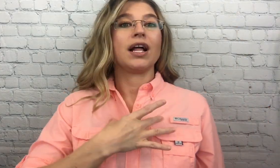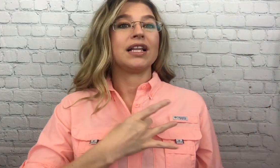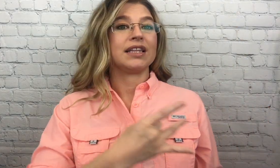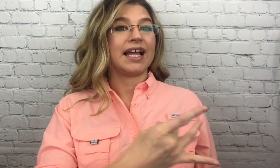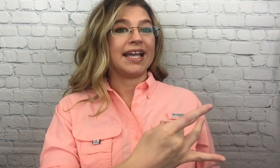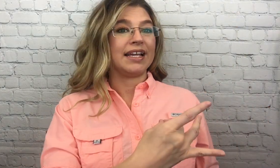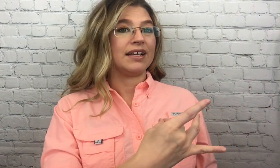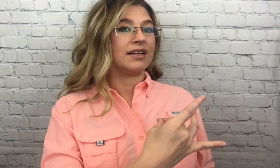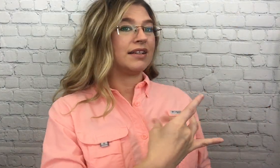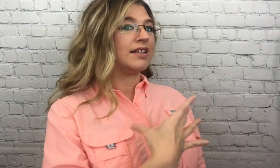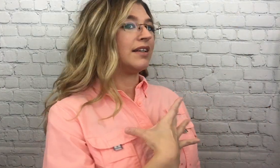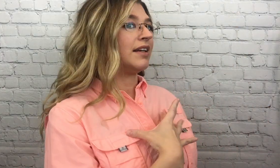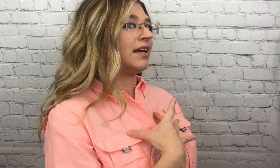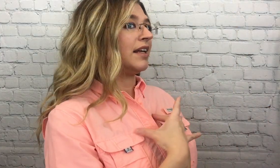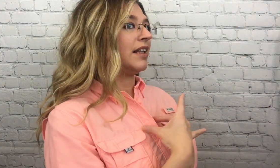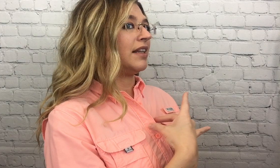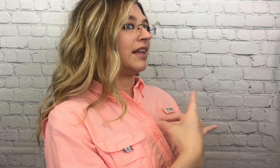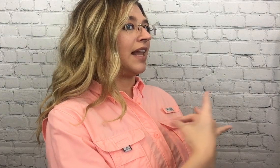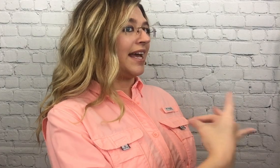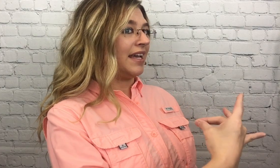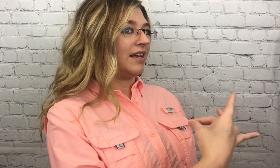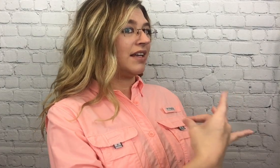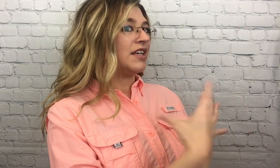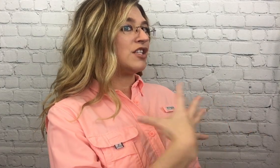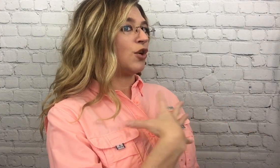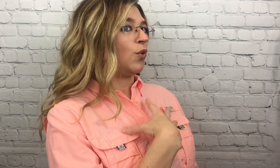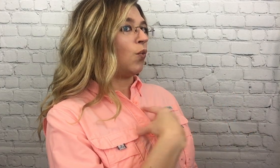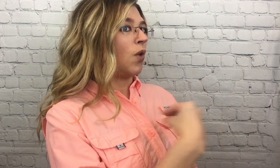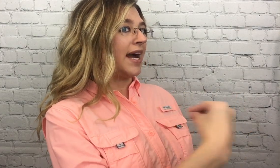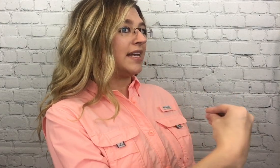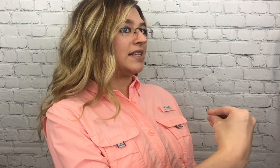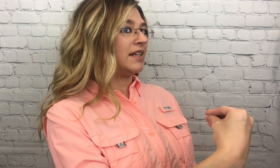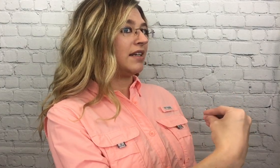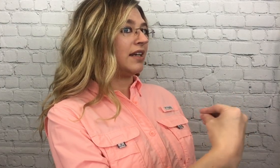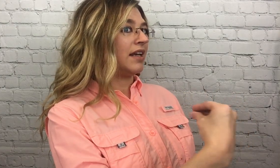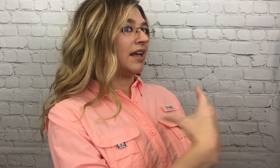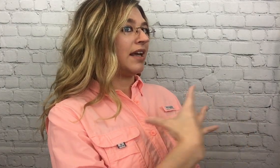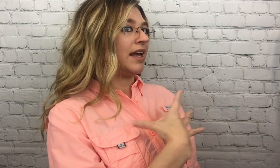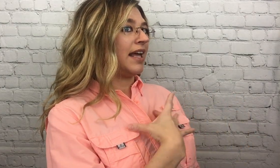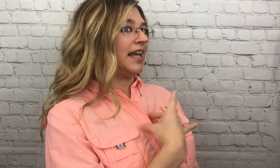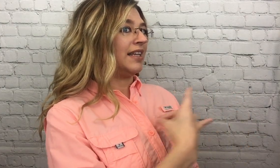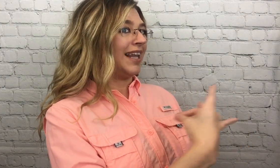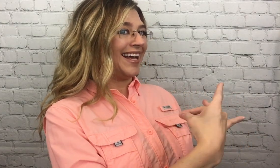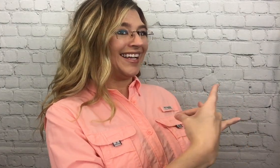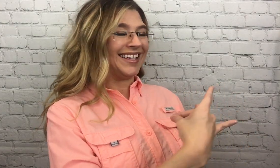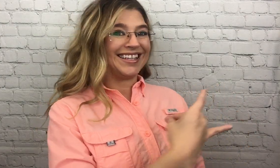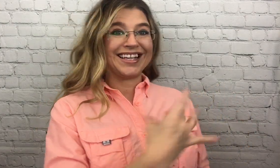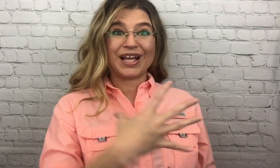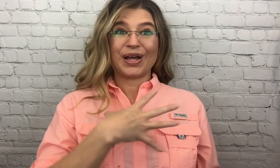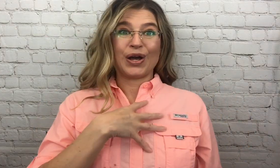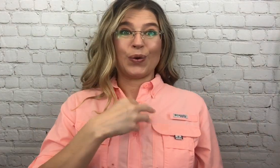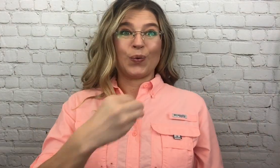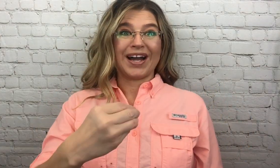Like, like. So white and like, white